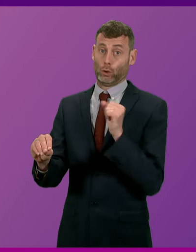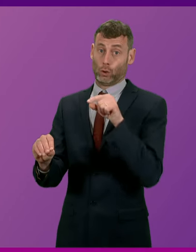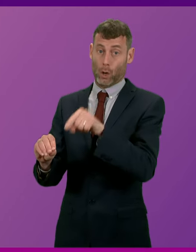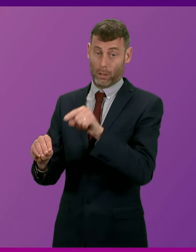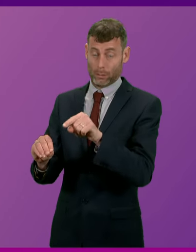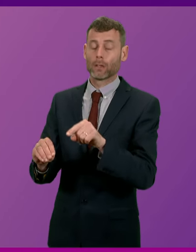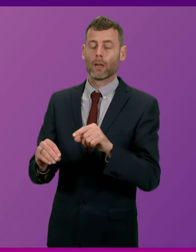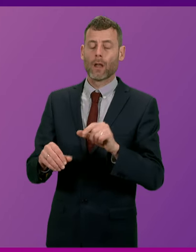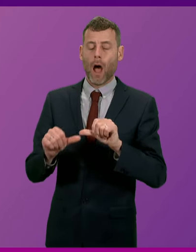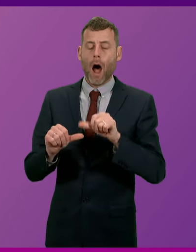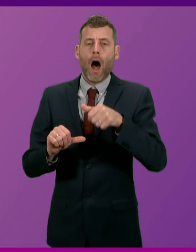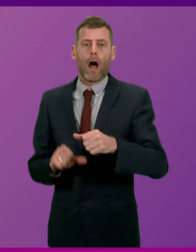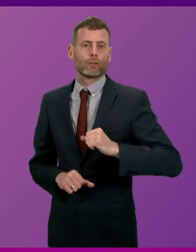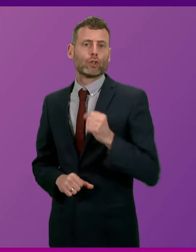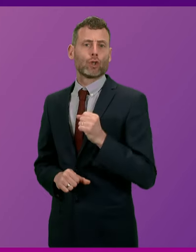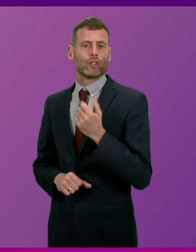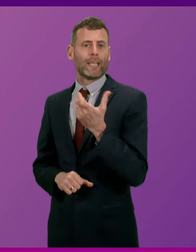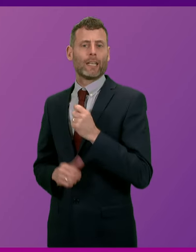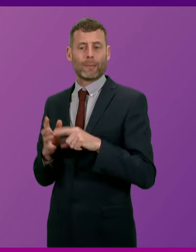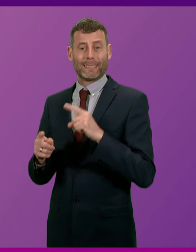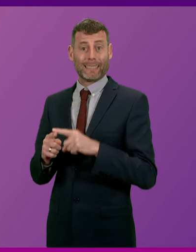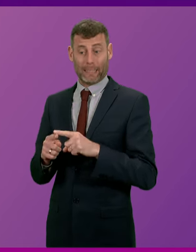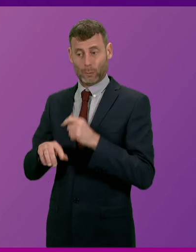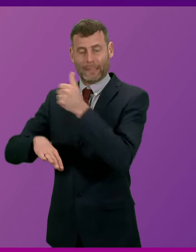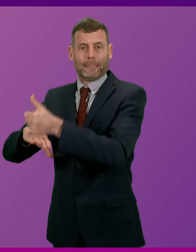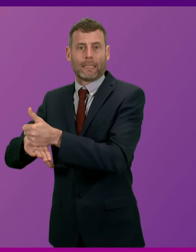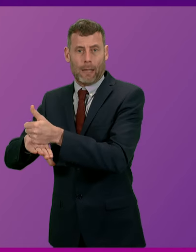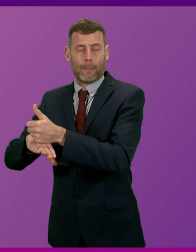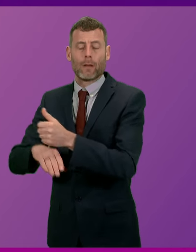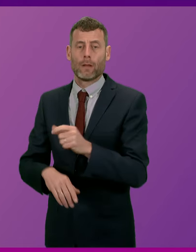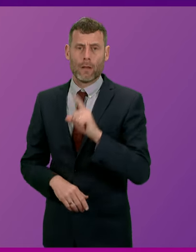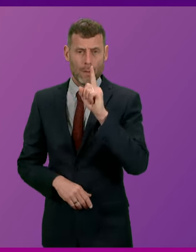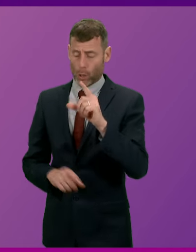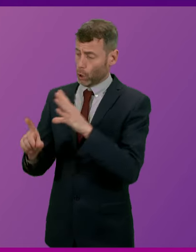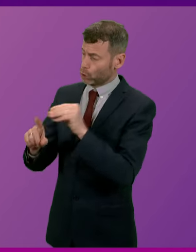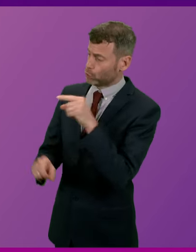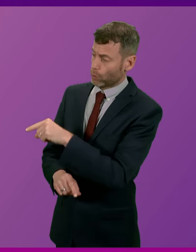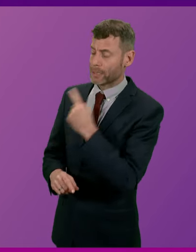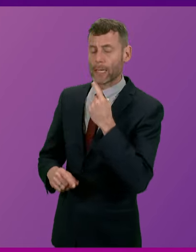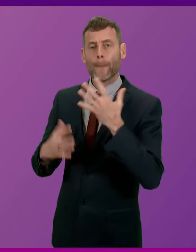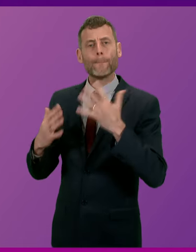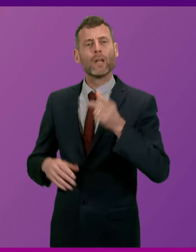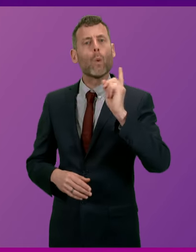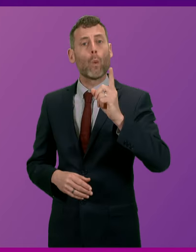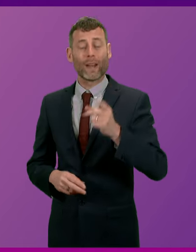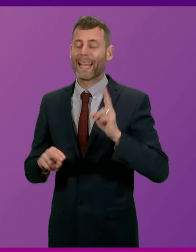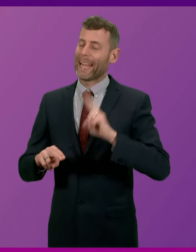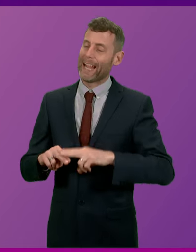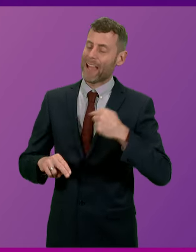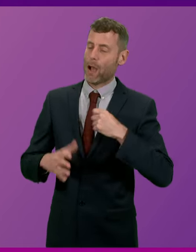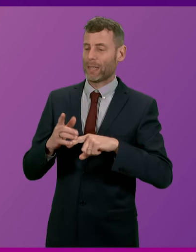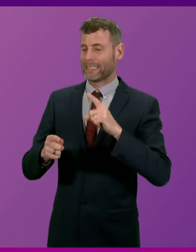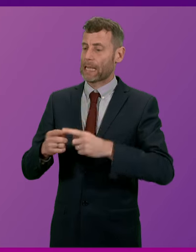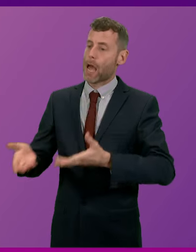income tax was introduced. This seems to be somewhat at odds with the warnings from the Tories and even some Labour members that progressive